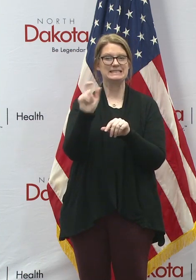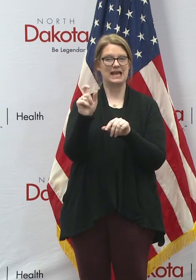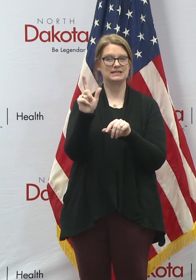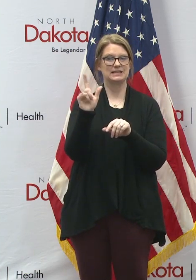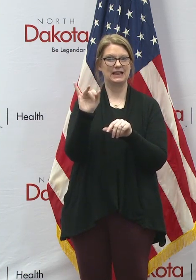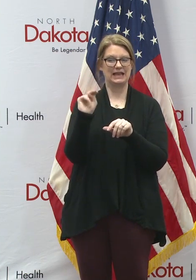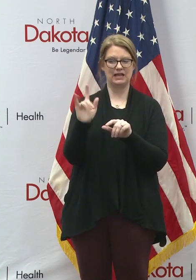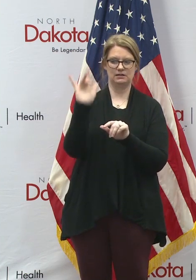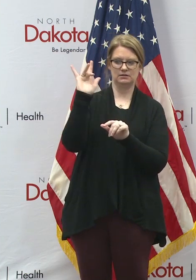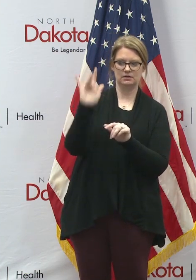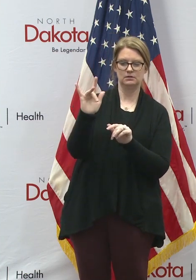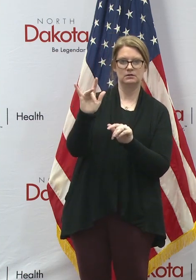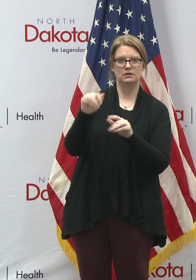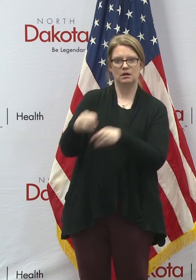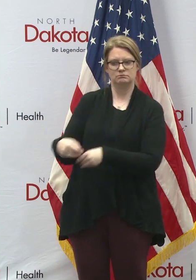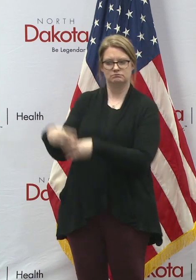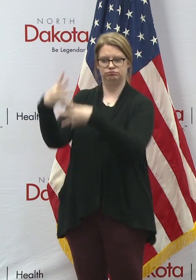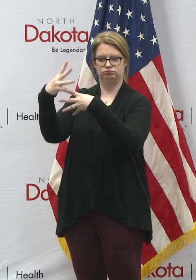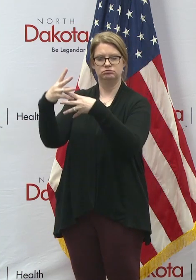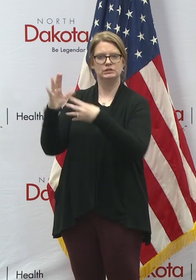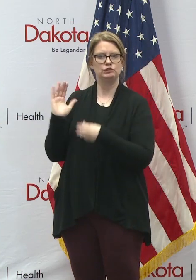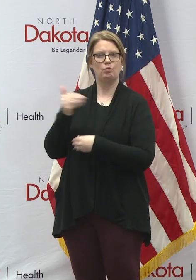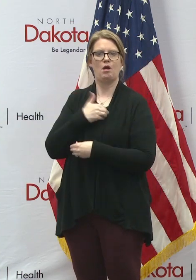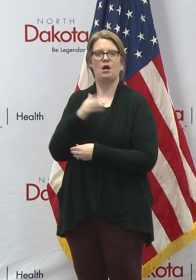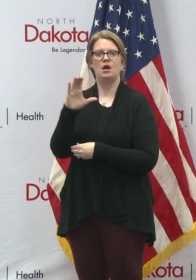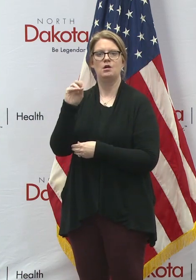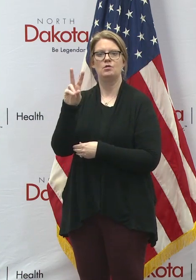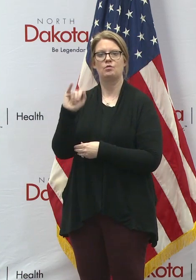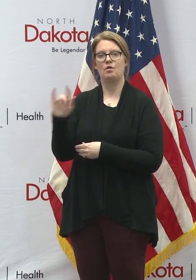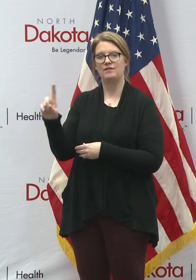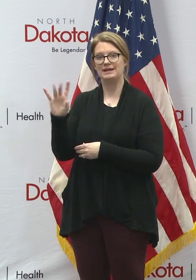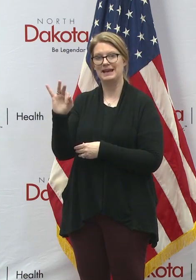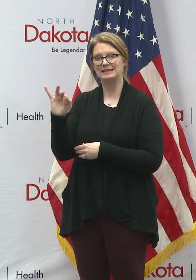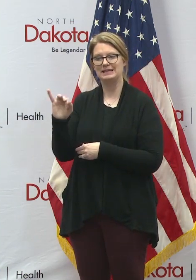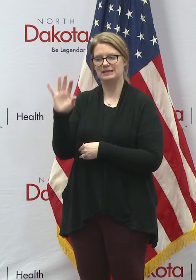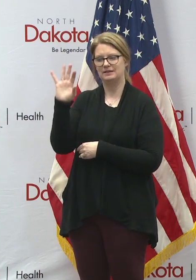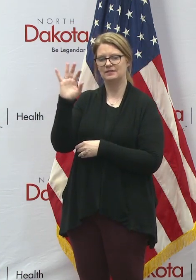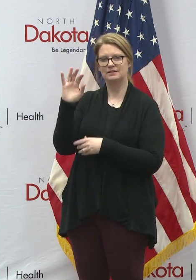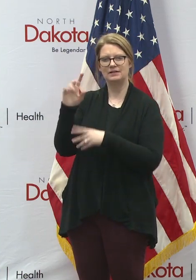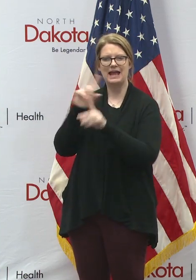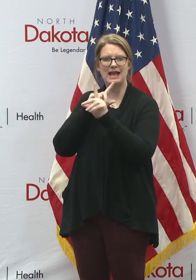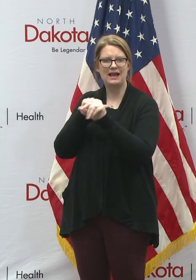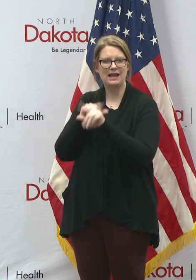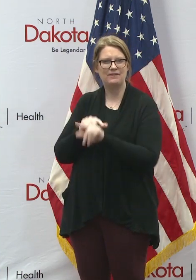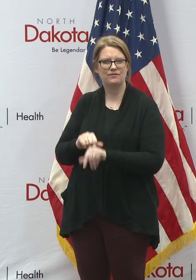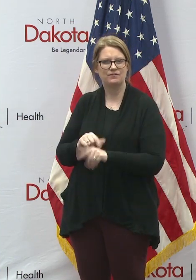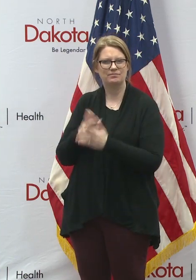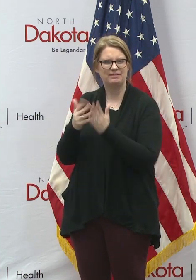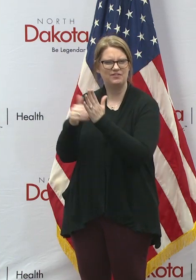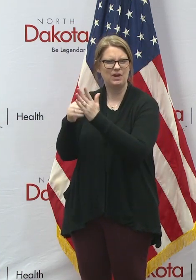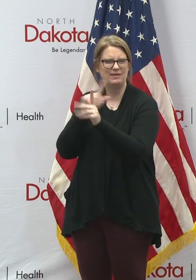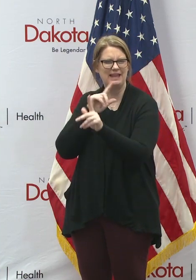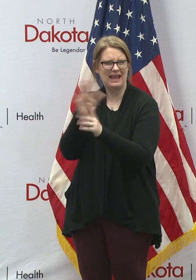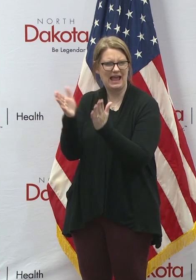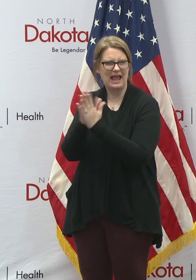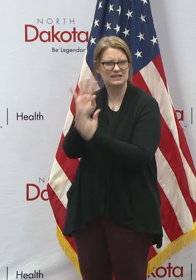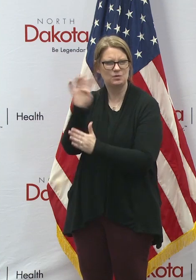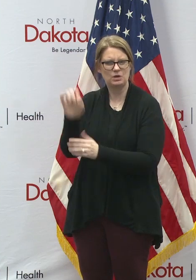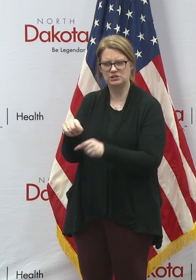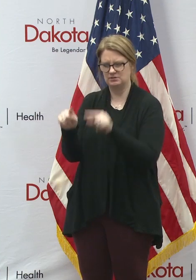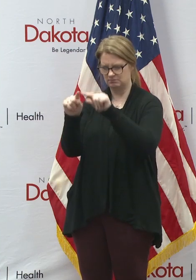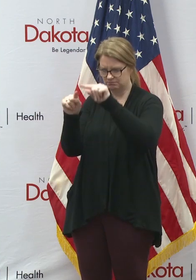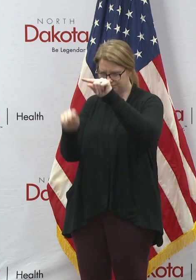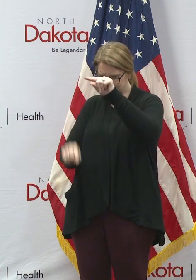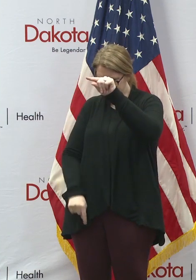that will get you directly to our COVID-19 FAQ page. And then from there, it'll have a lot of Q&A,